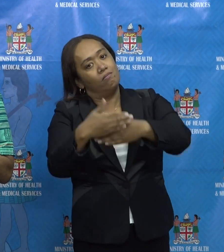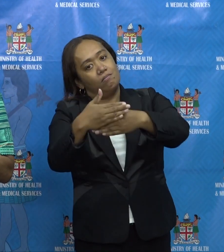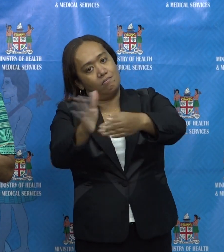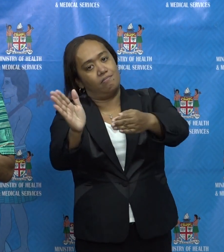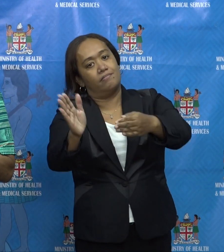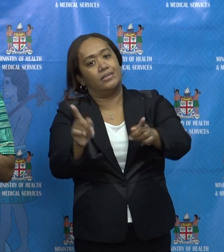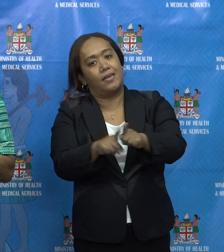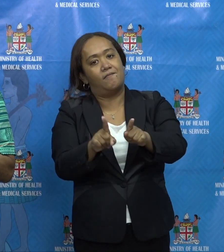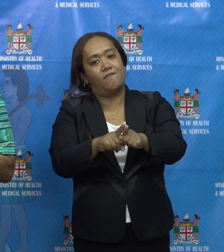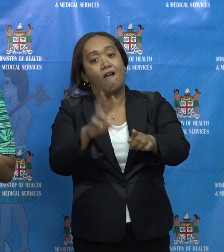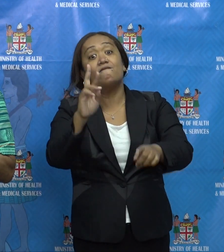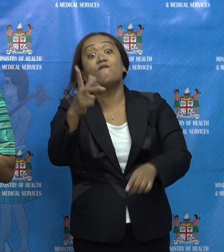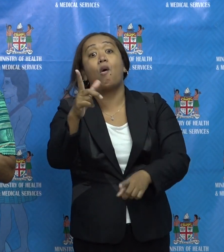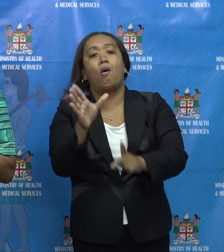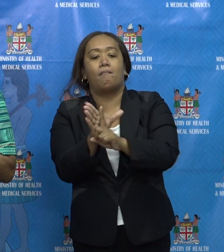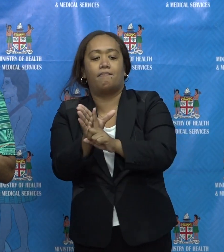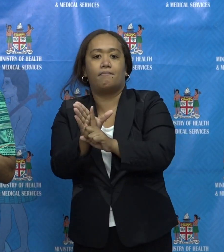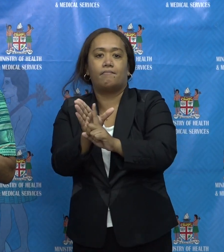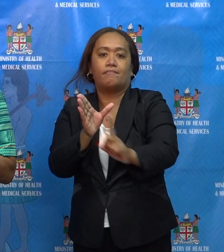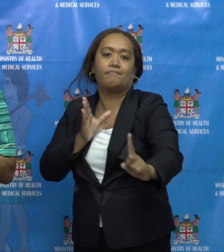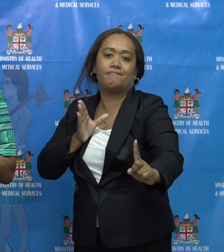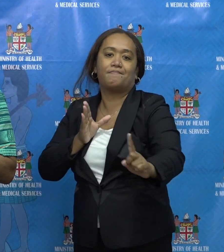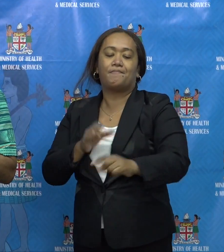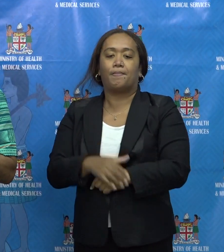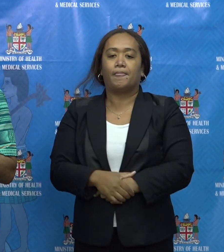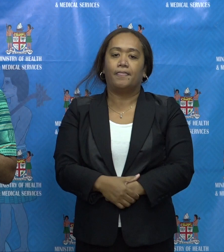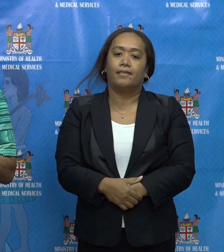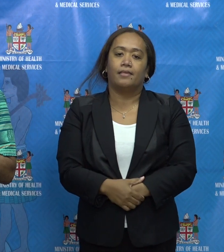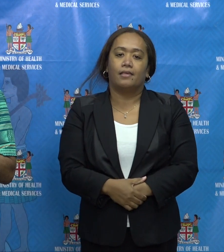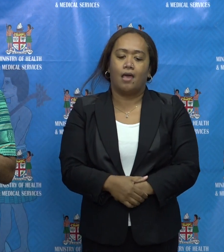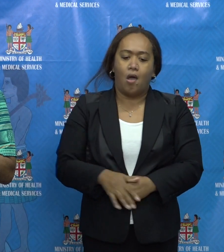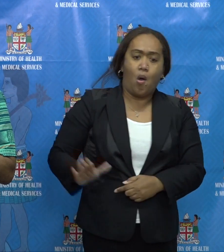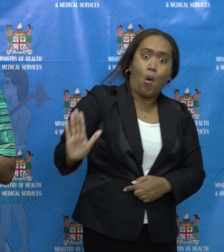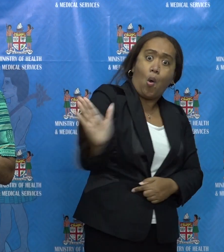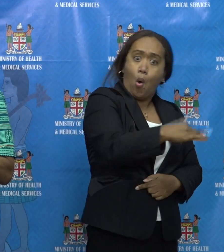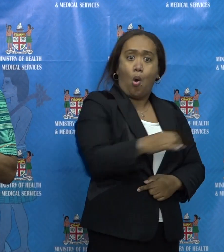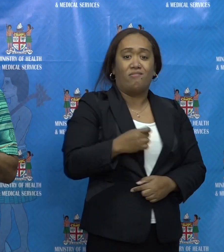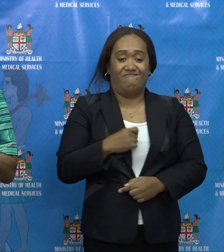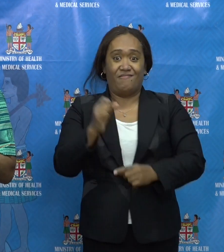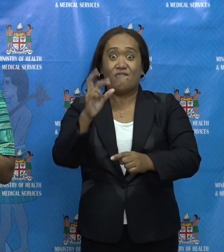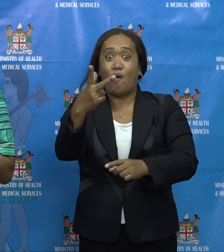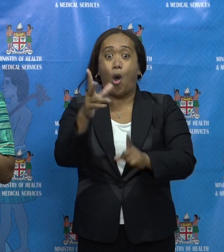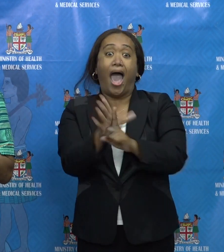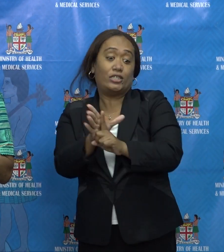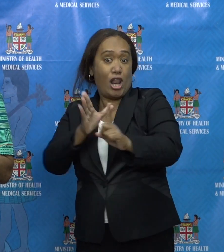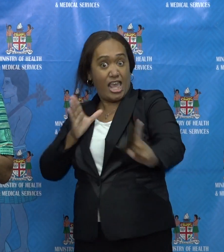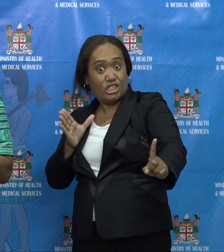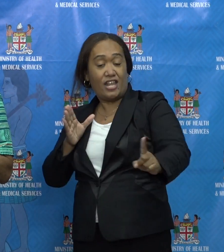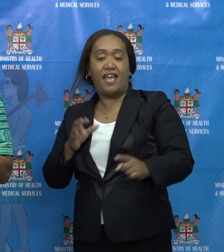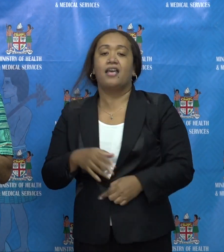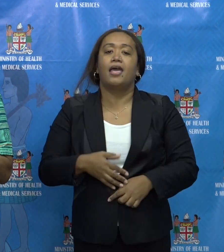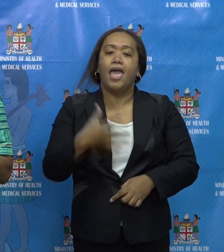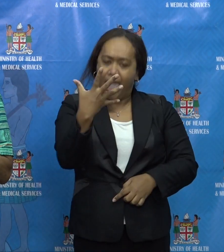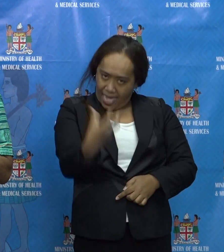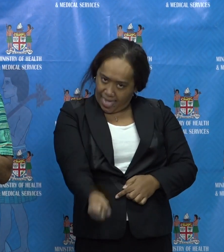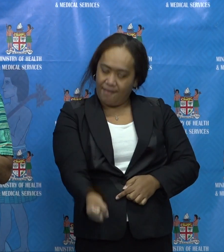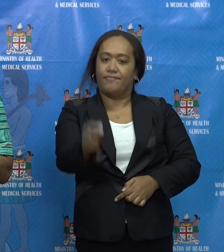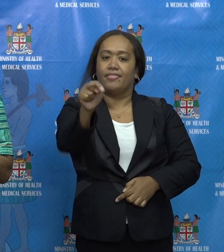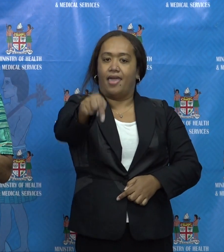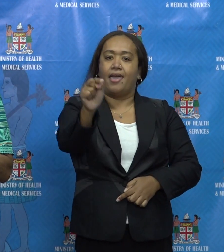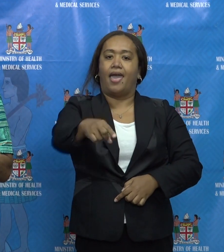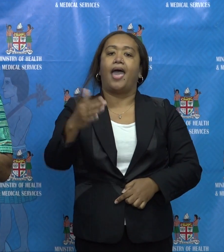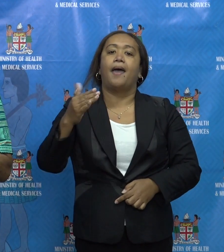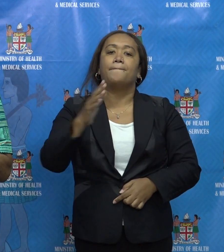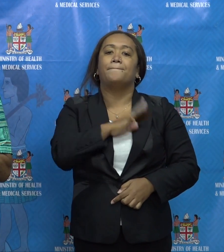In all our isolation facilities, they are meant by the appropriate staff, and